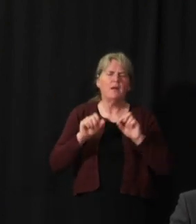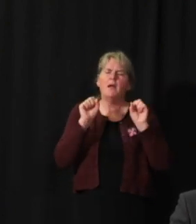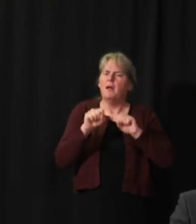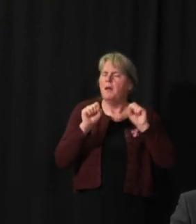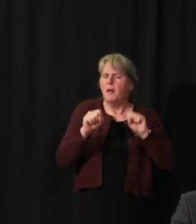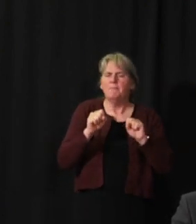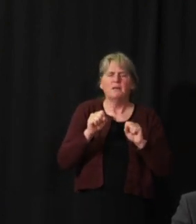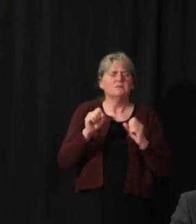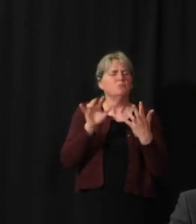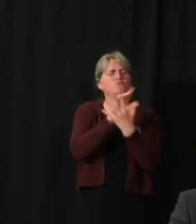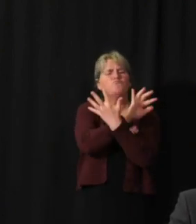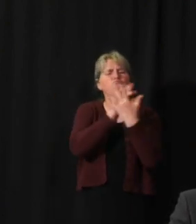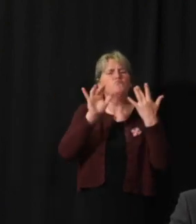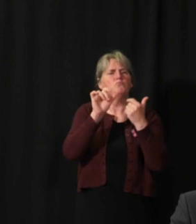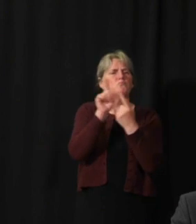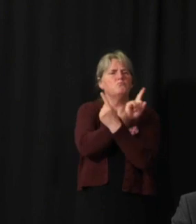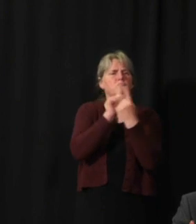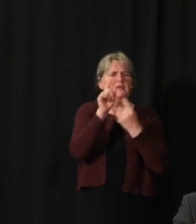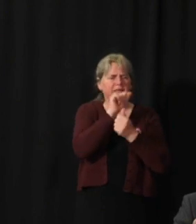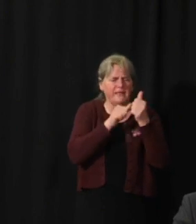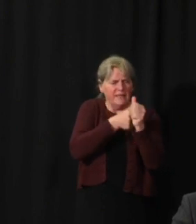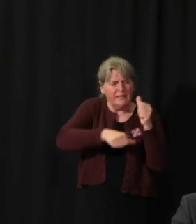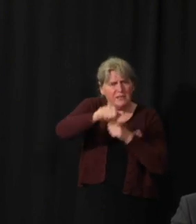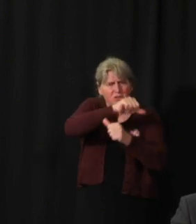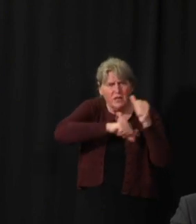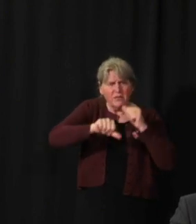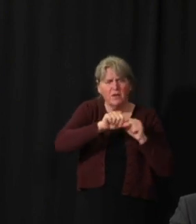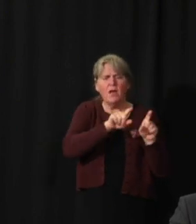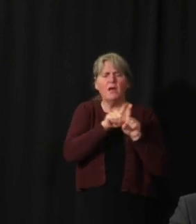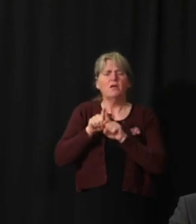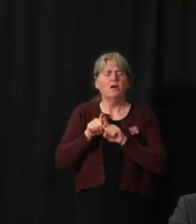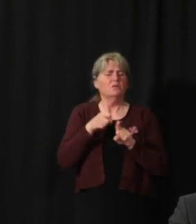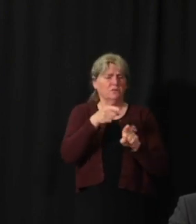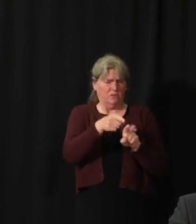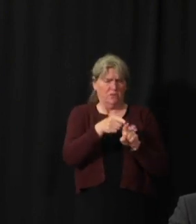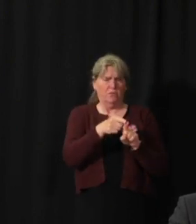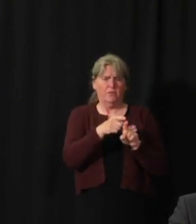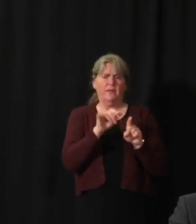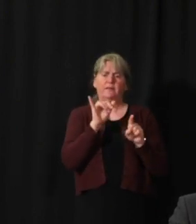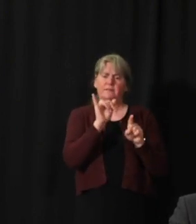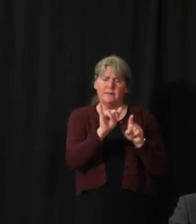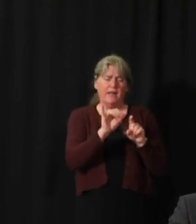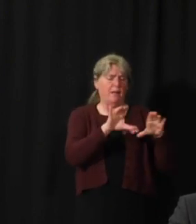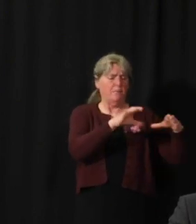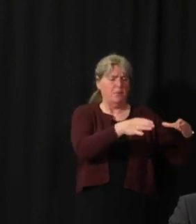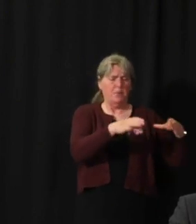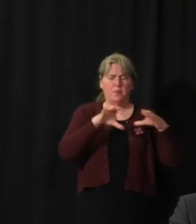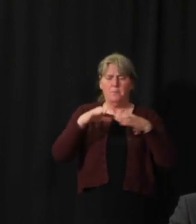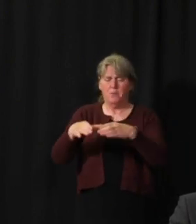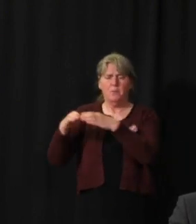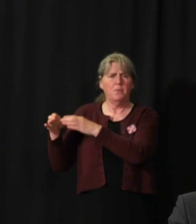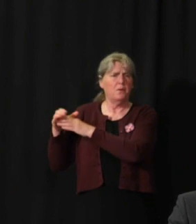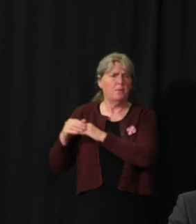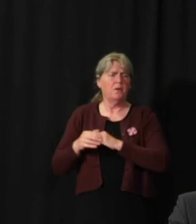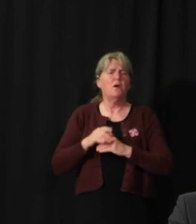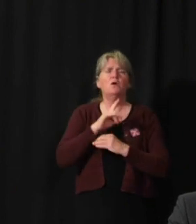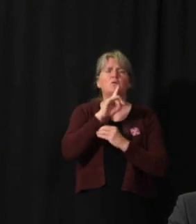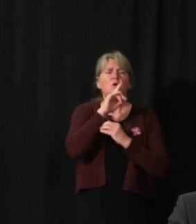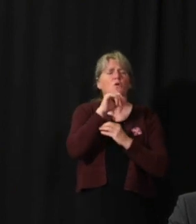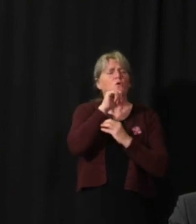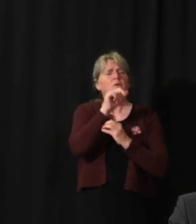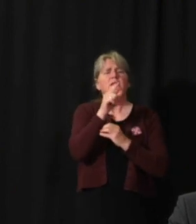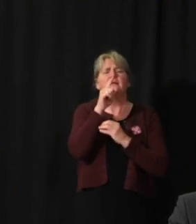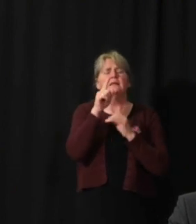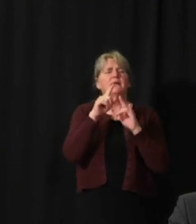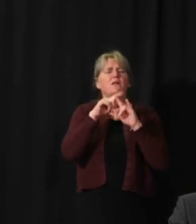encounter each other. And it assumes that everyone stays in their own compartment, whether mild disease, severe disease,